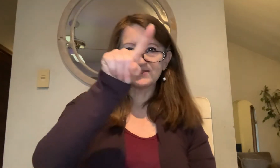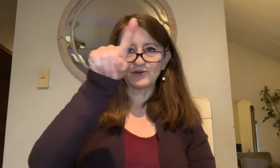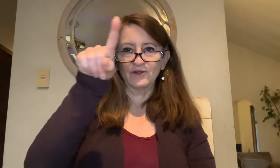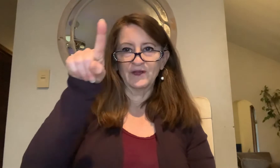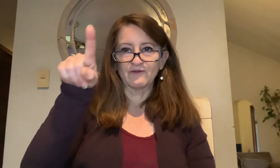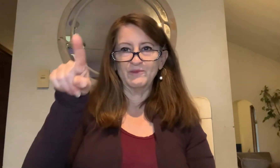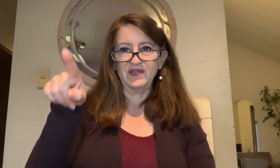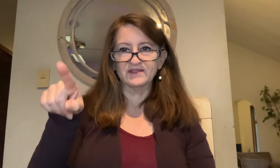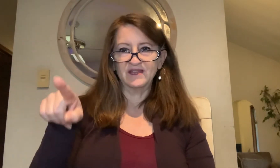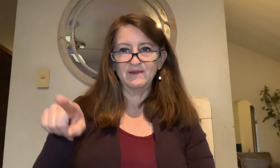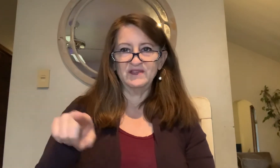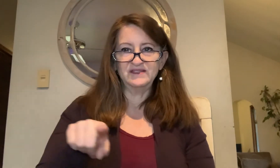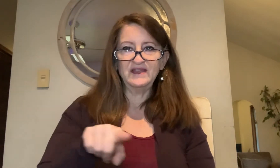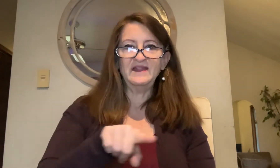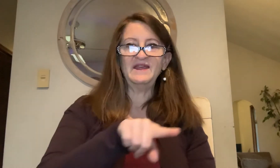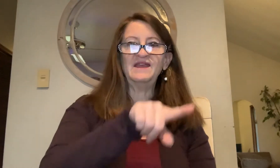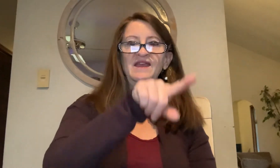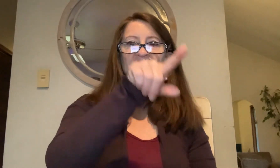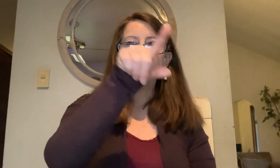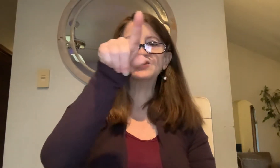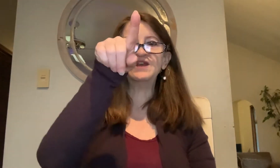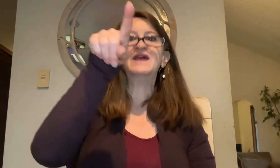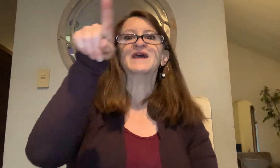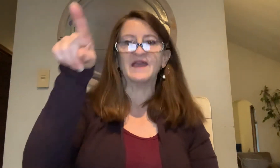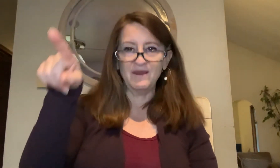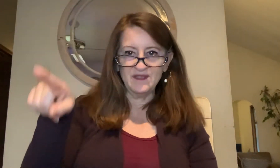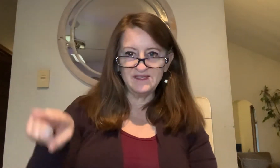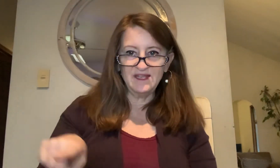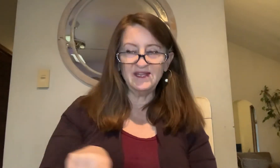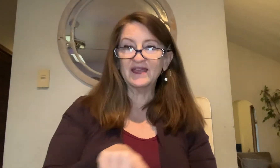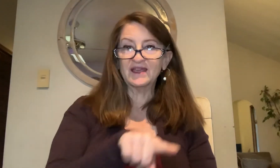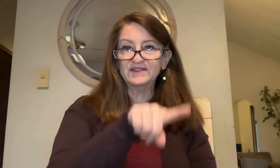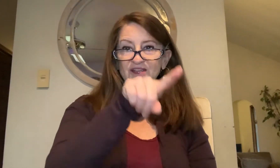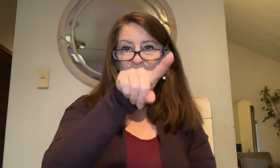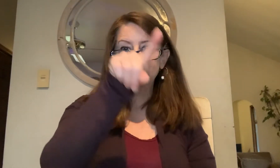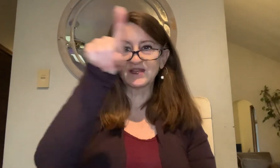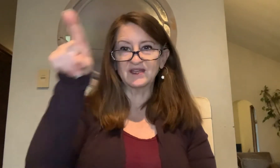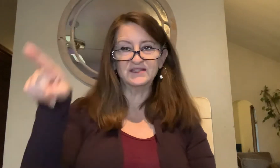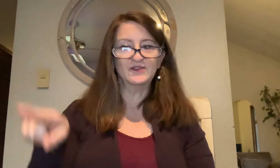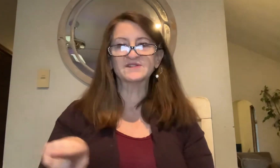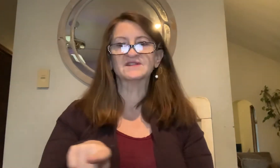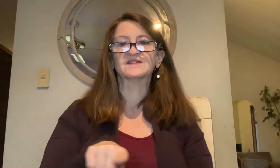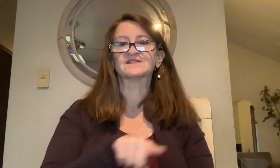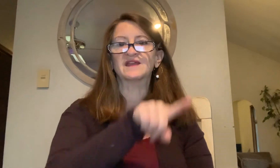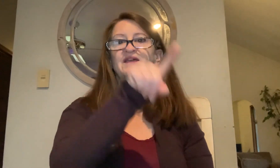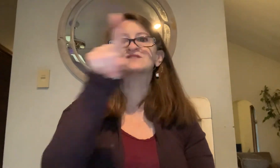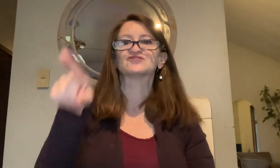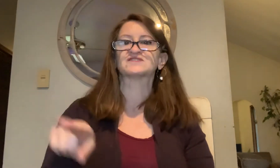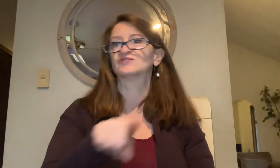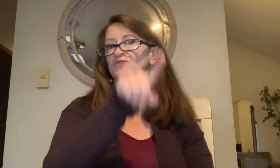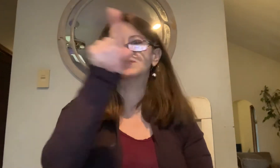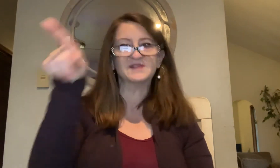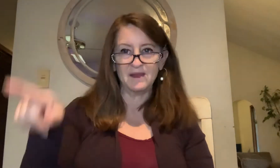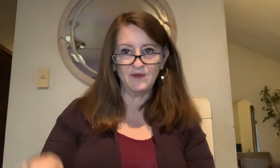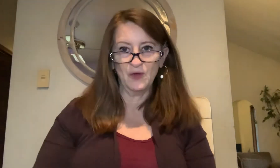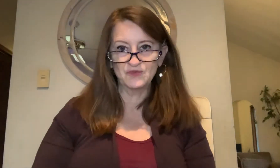circle and then it repeats A, B, C, D, E, F, G, A, B, C, D and continues and continues and doesn't end. It's just those same notes